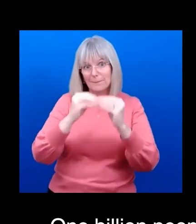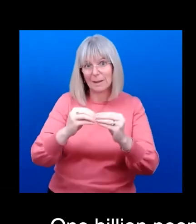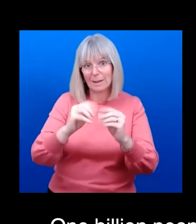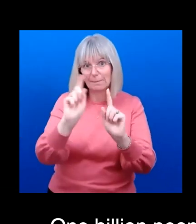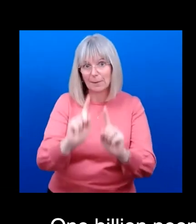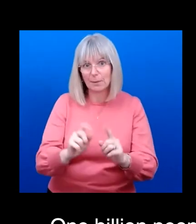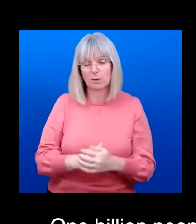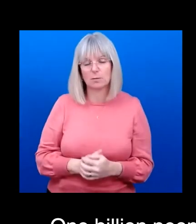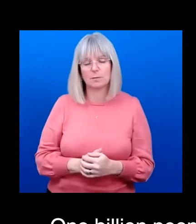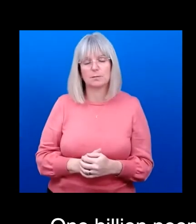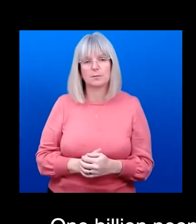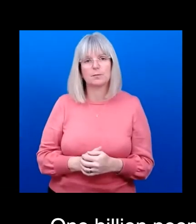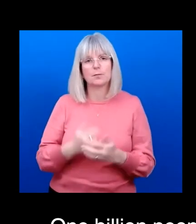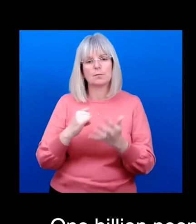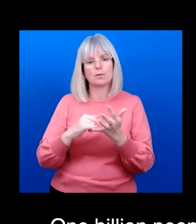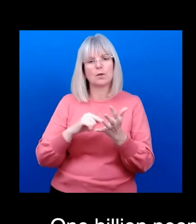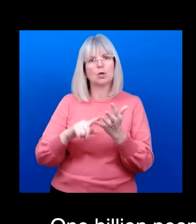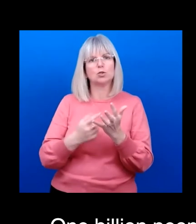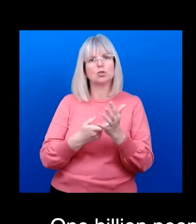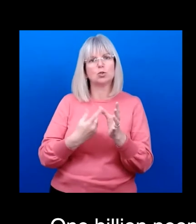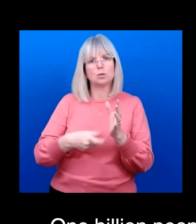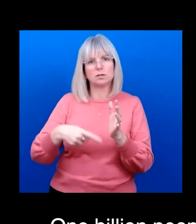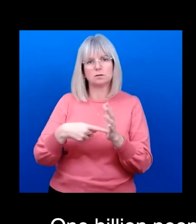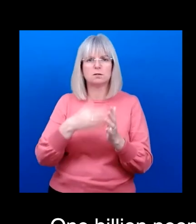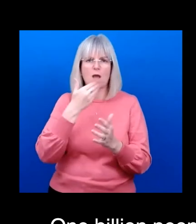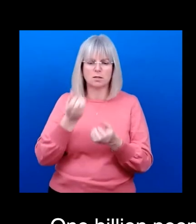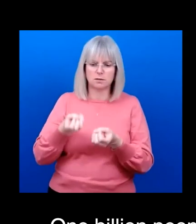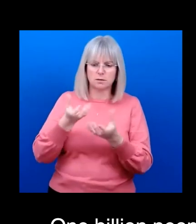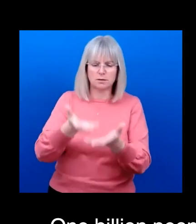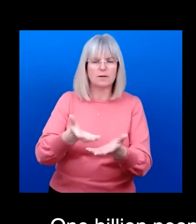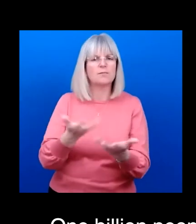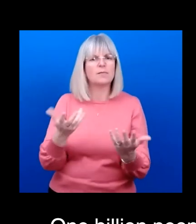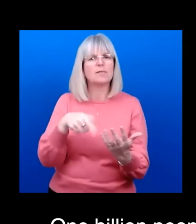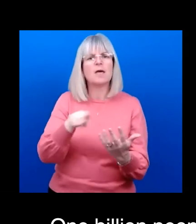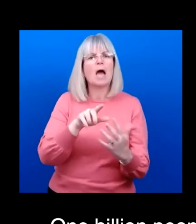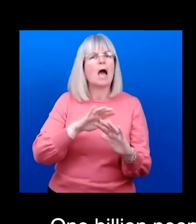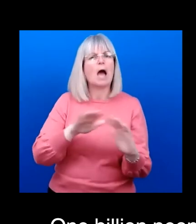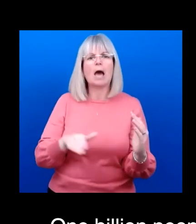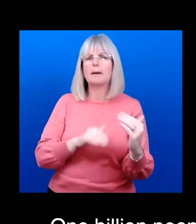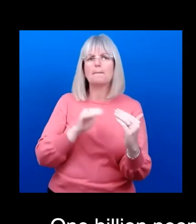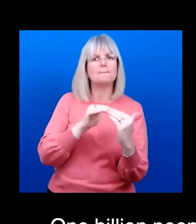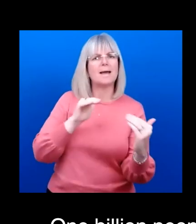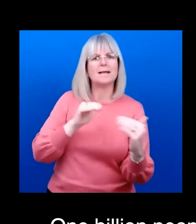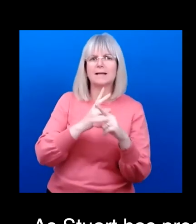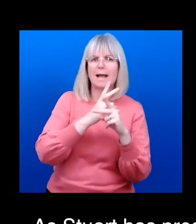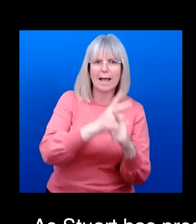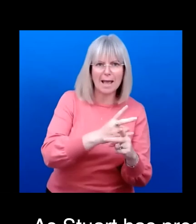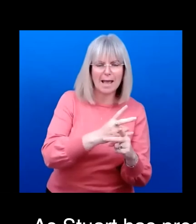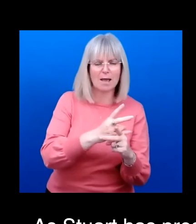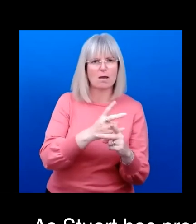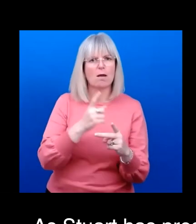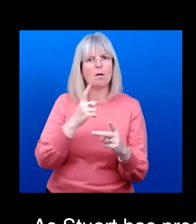given the large unmet need for care coupled with the fact that high cost effective interventions exist.